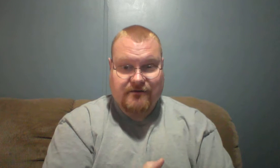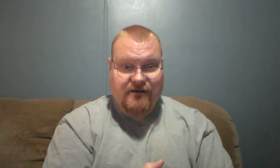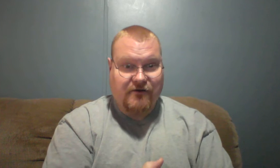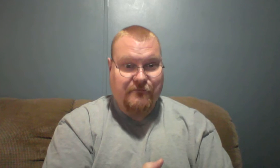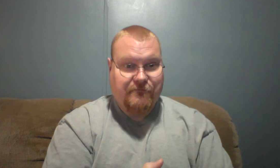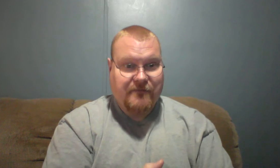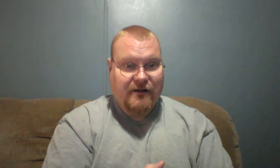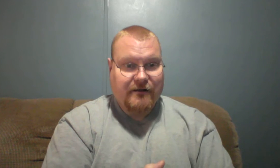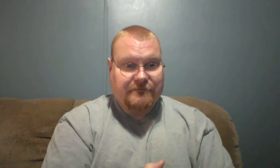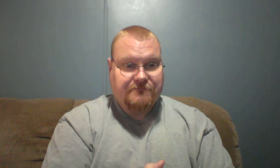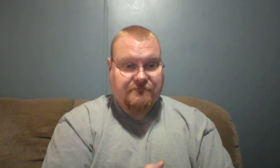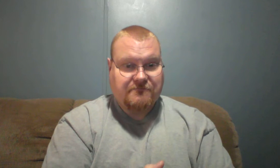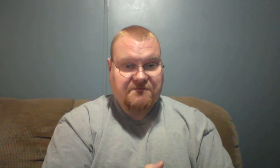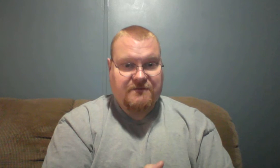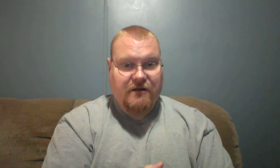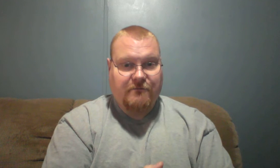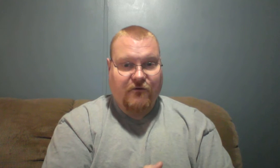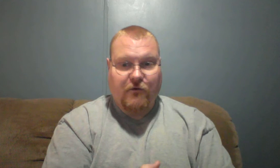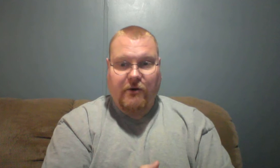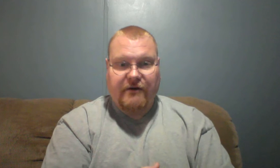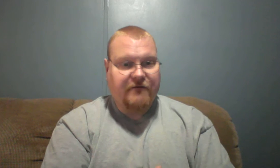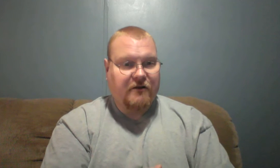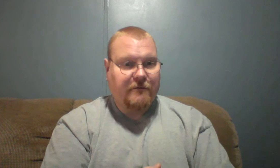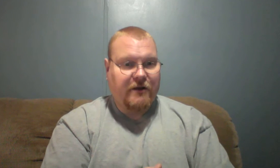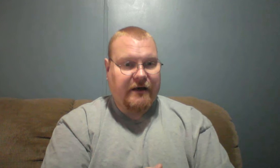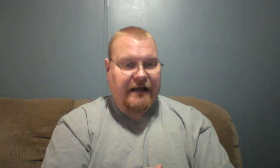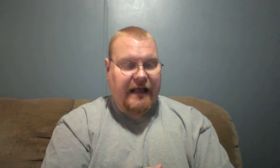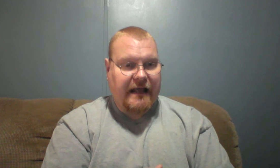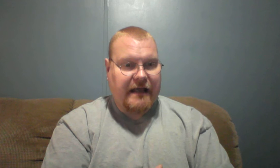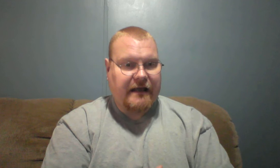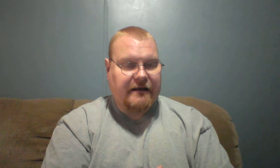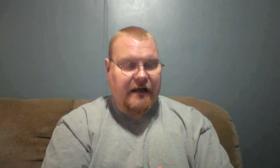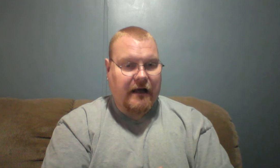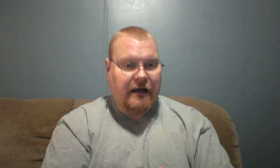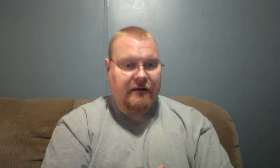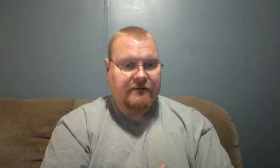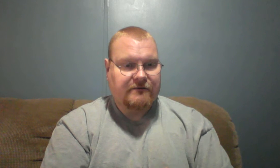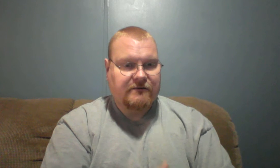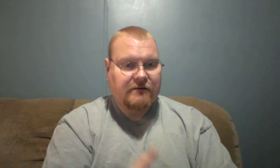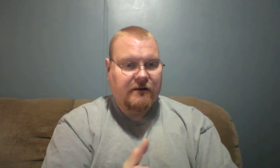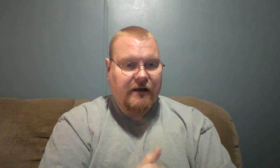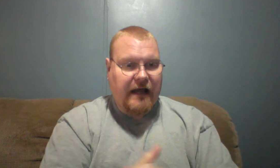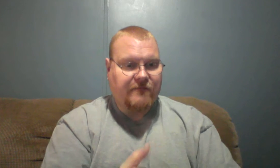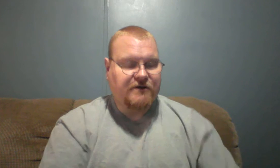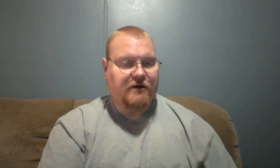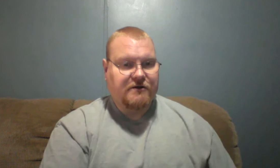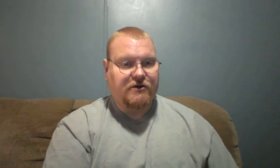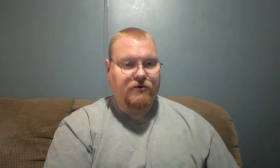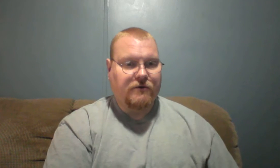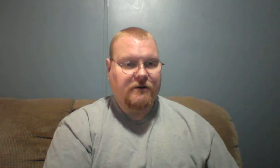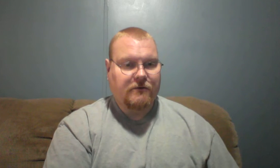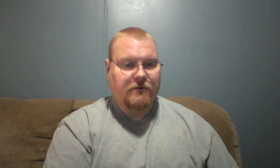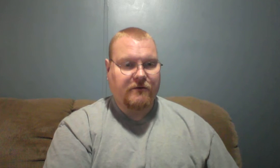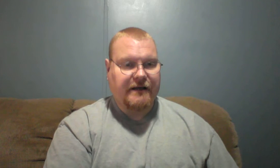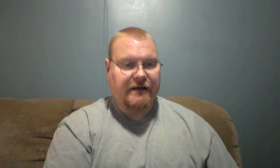So before we go any further, let me go ahead and have you turn to, we're going be in